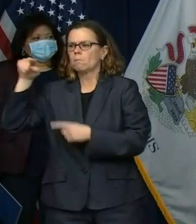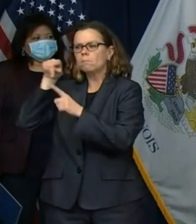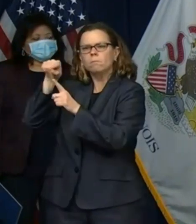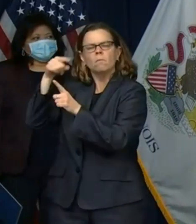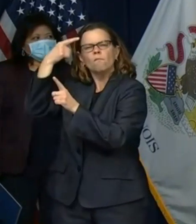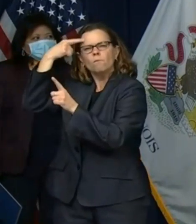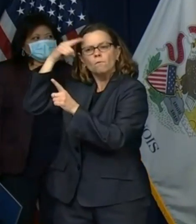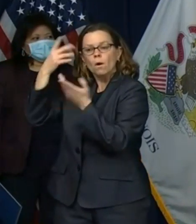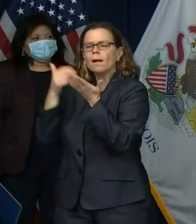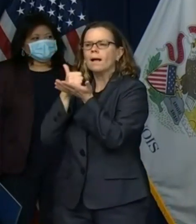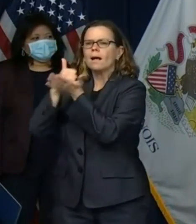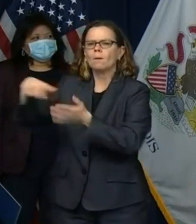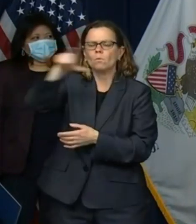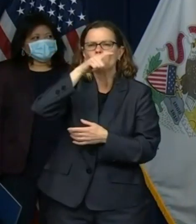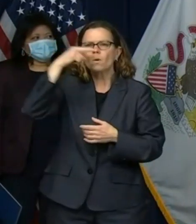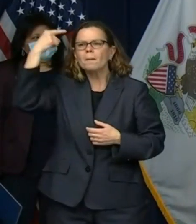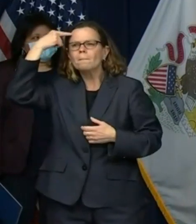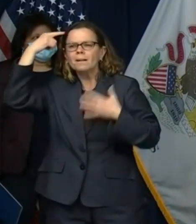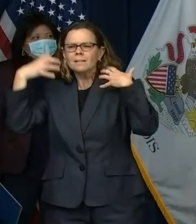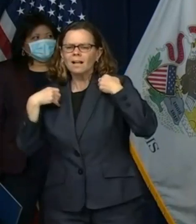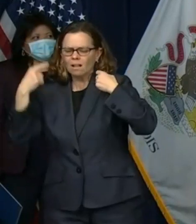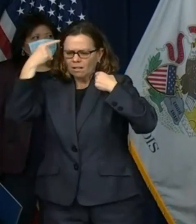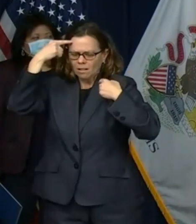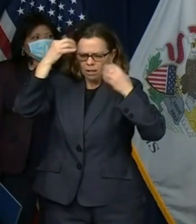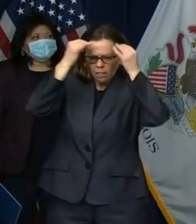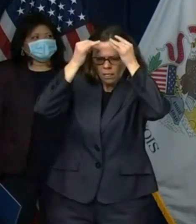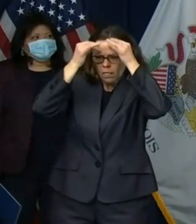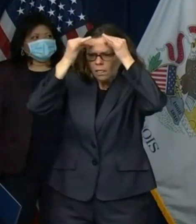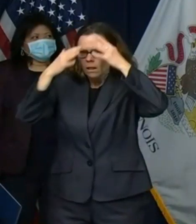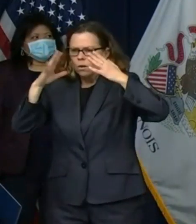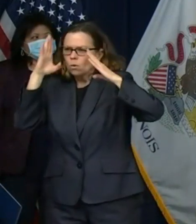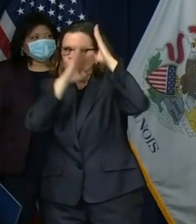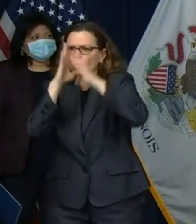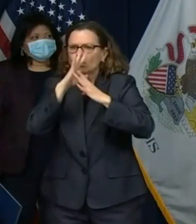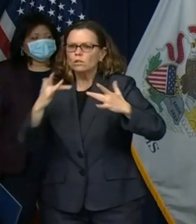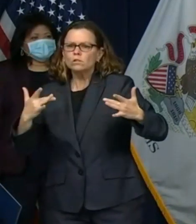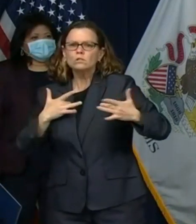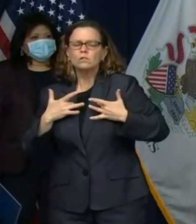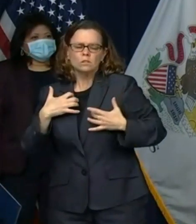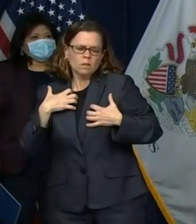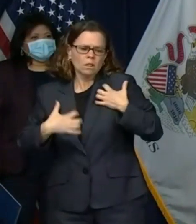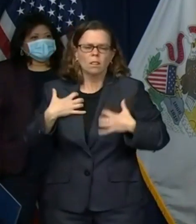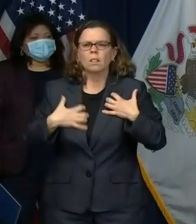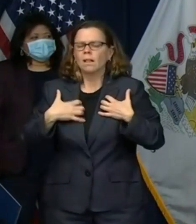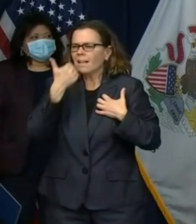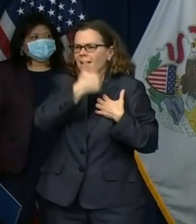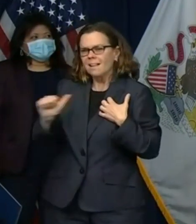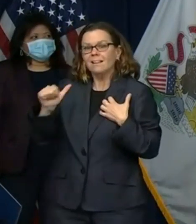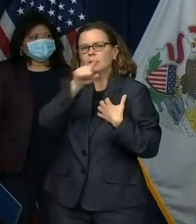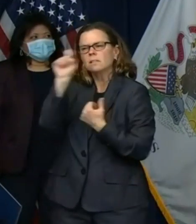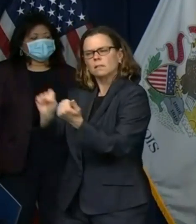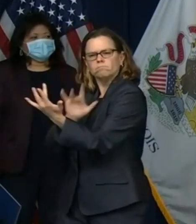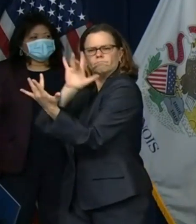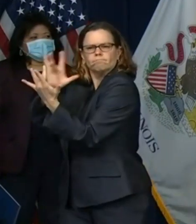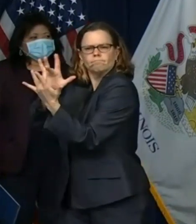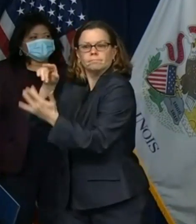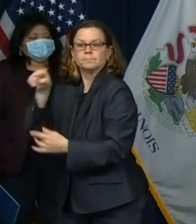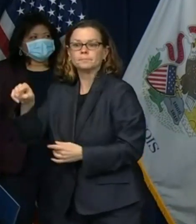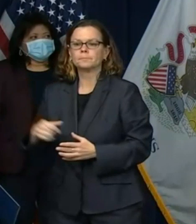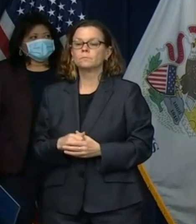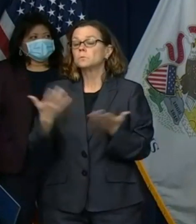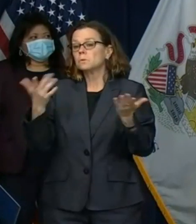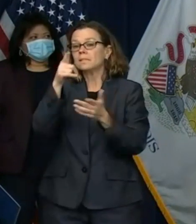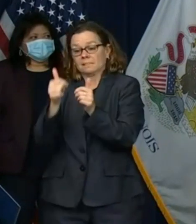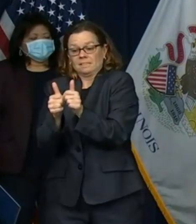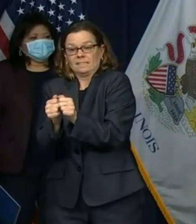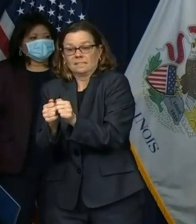a mental health professional can text talk that's t-a-l-k to